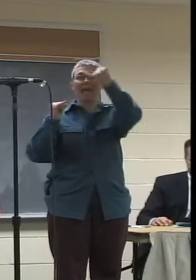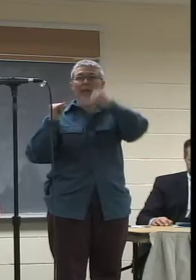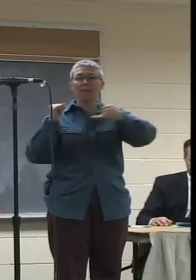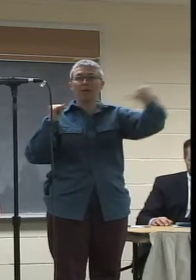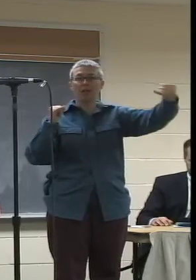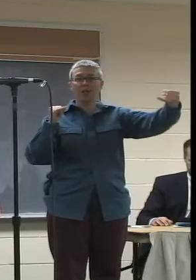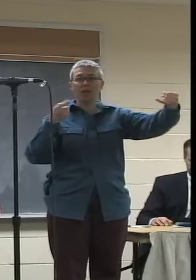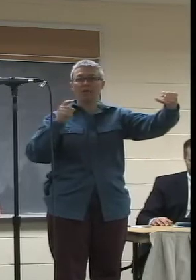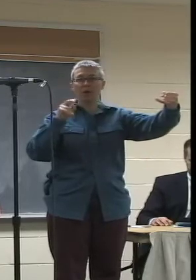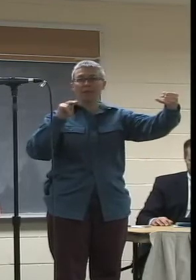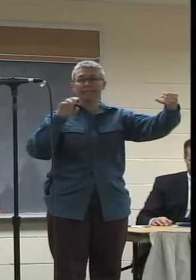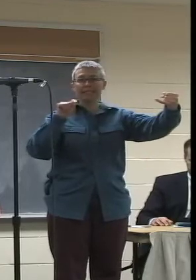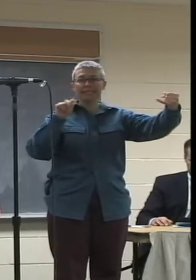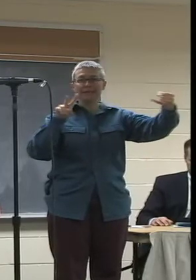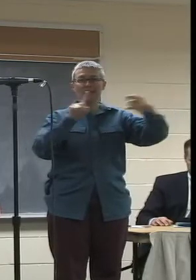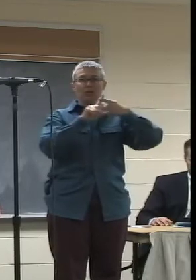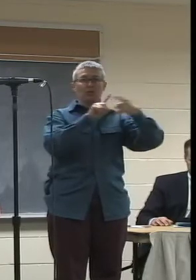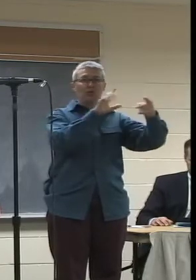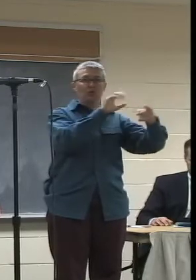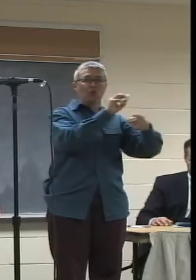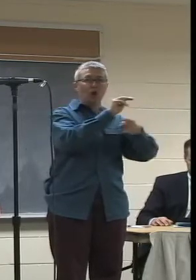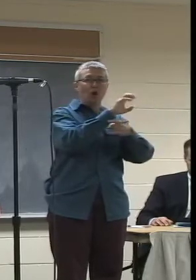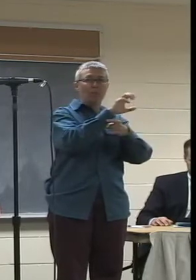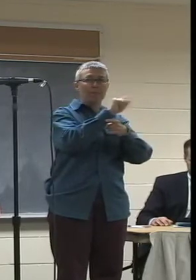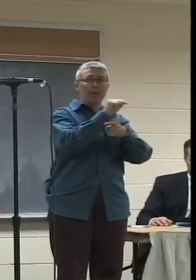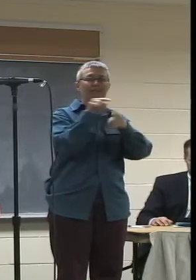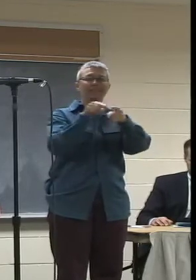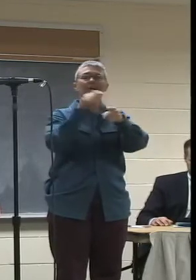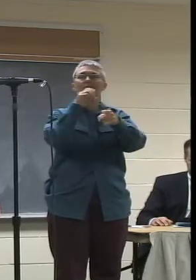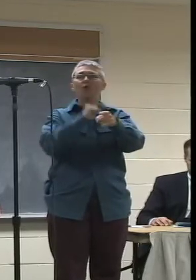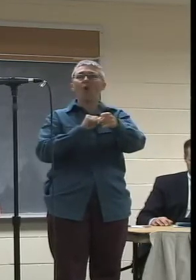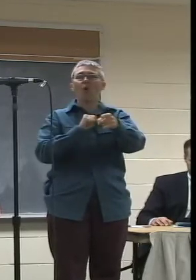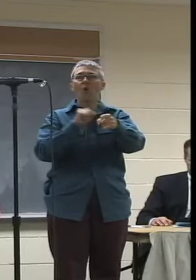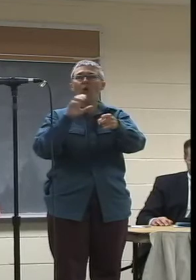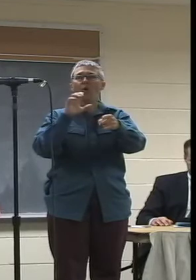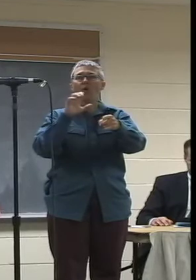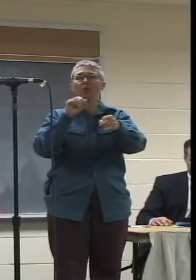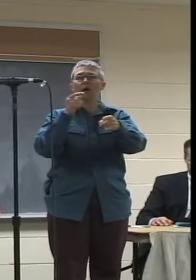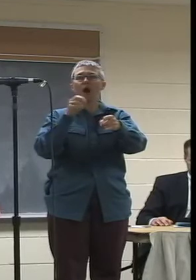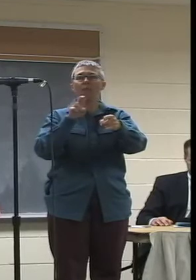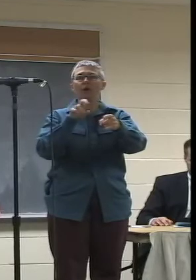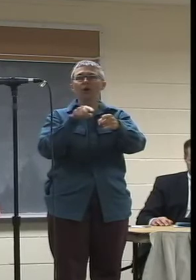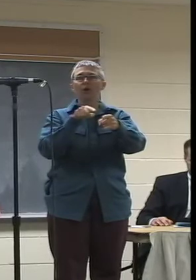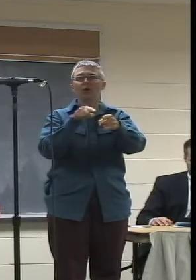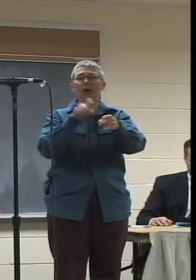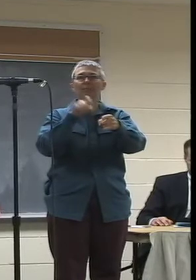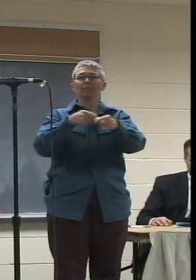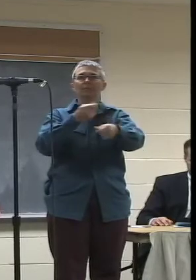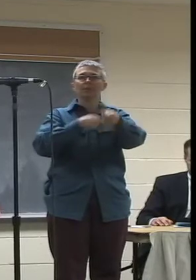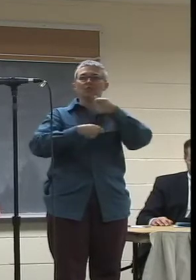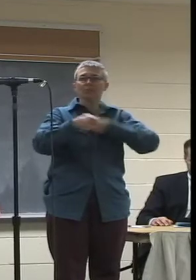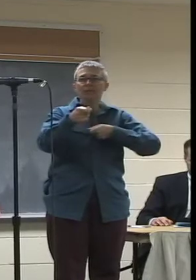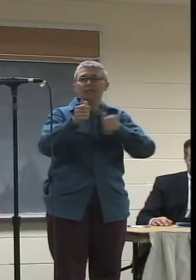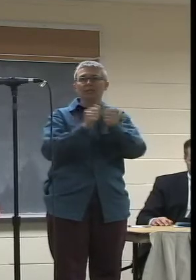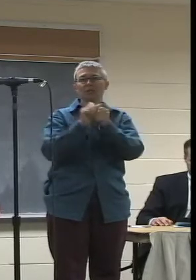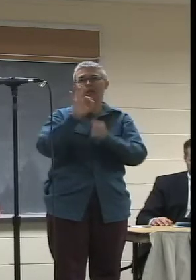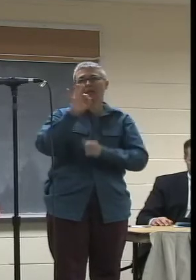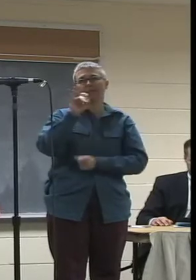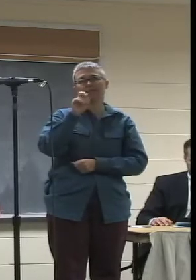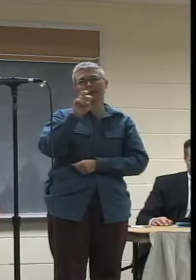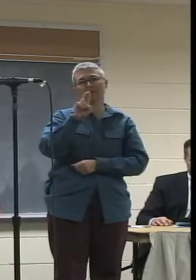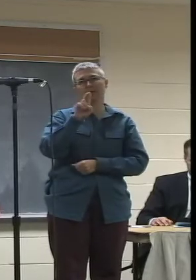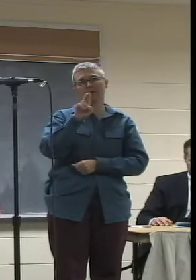And it needs to be a fiber optic wire. It needs to be a fiber optic thing.